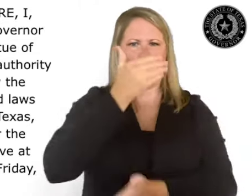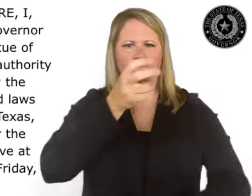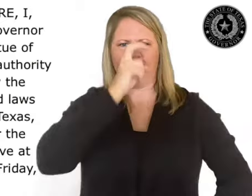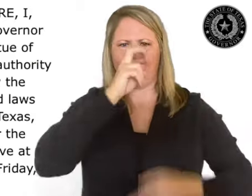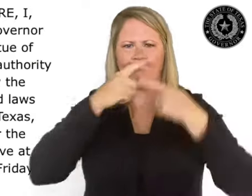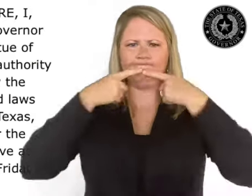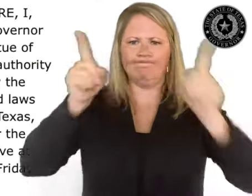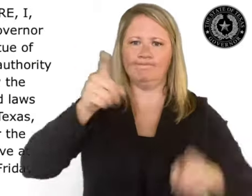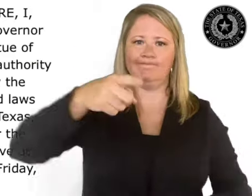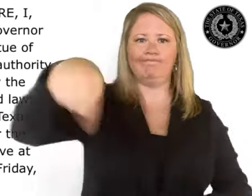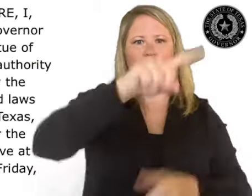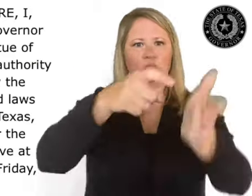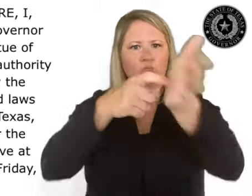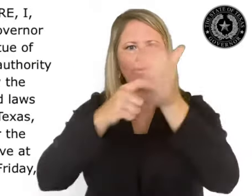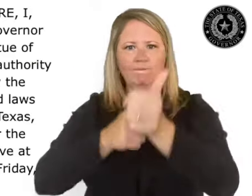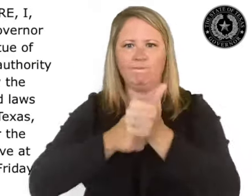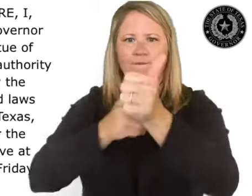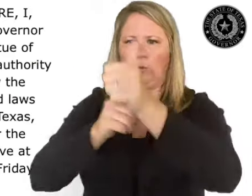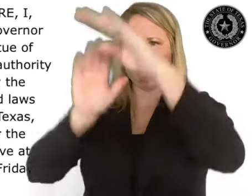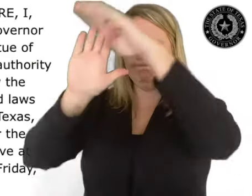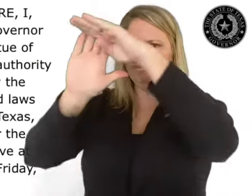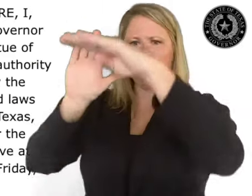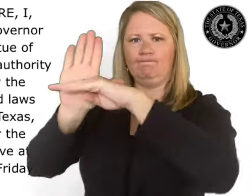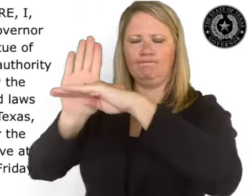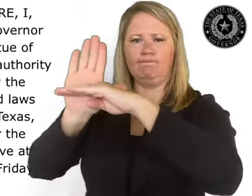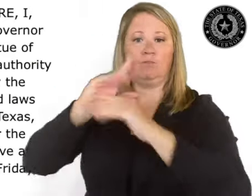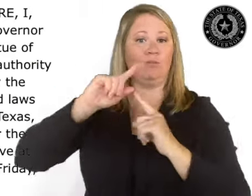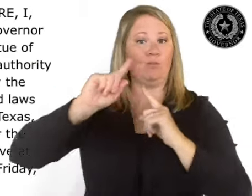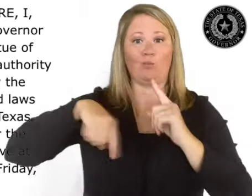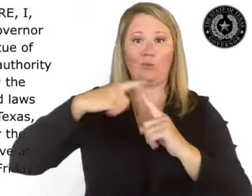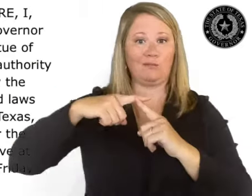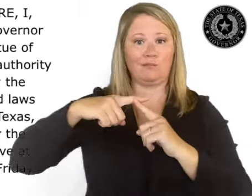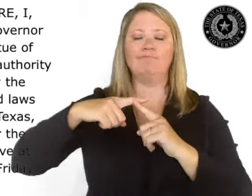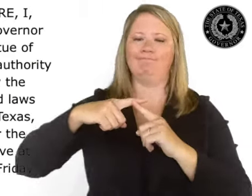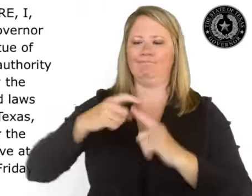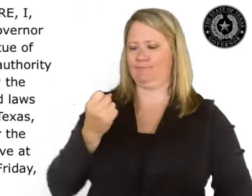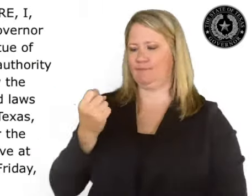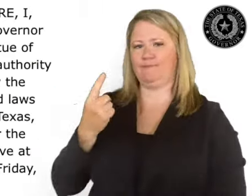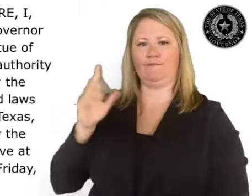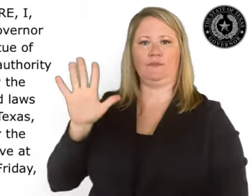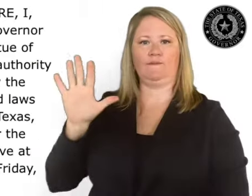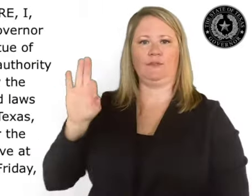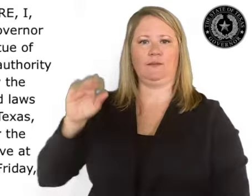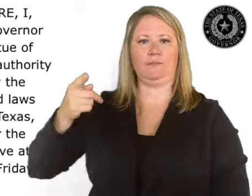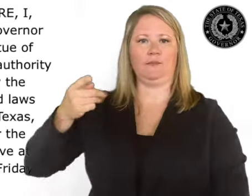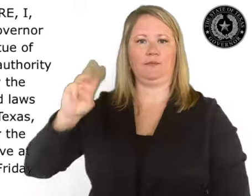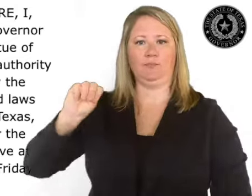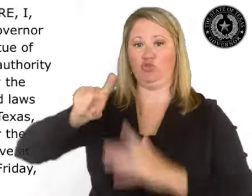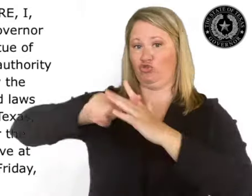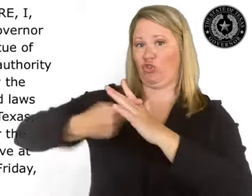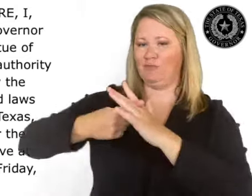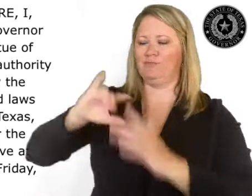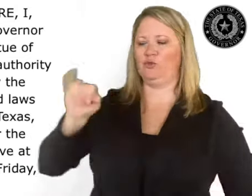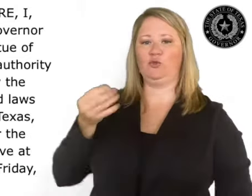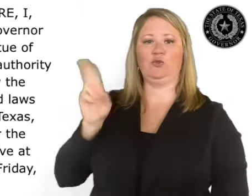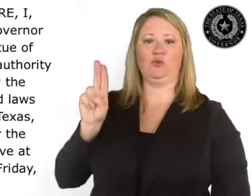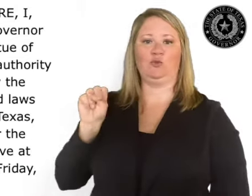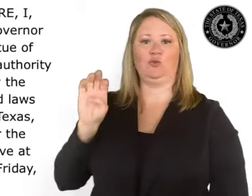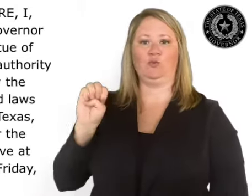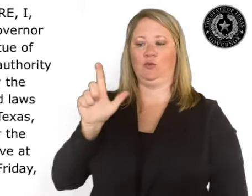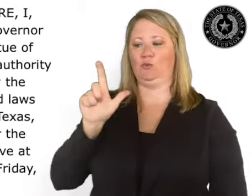me by the Constitution and laws of the State of Texas, do hereby order the following, effective at